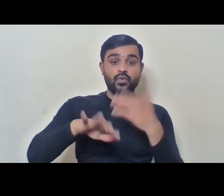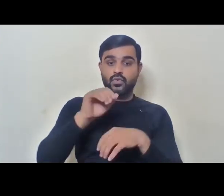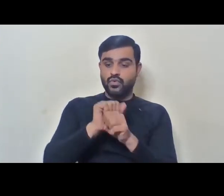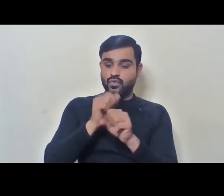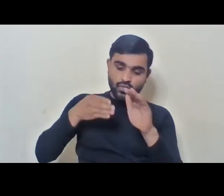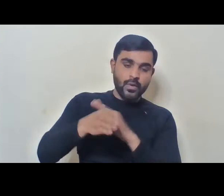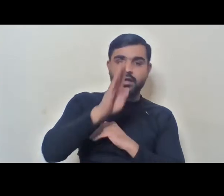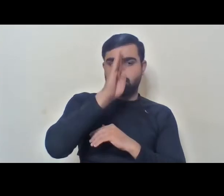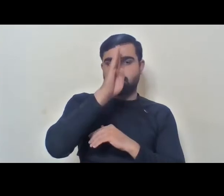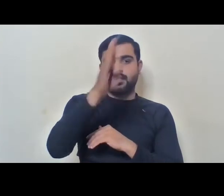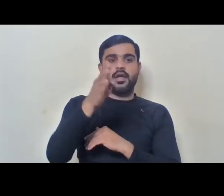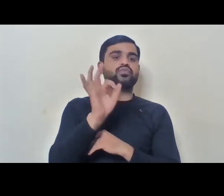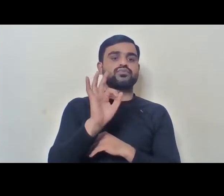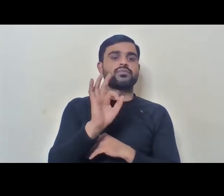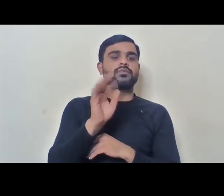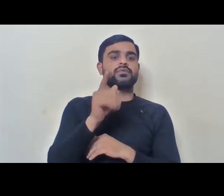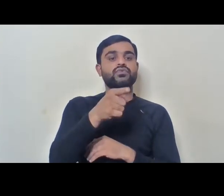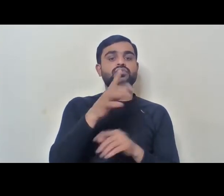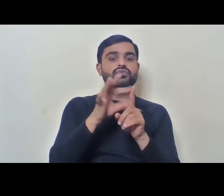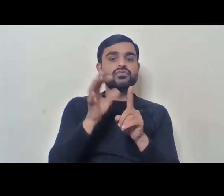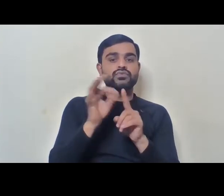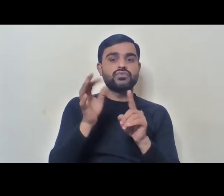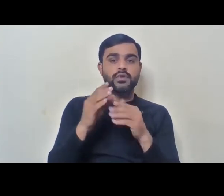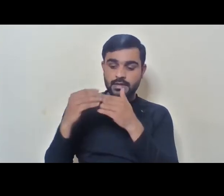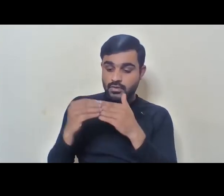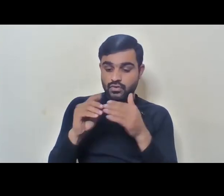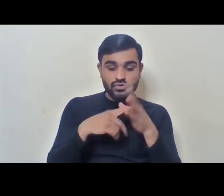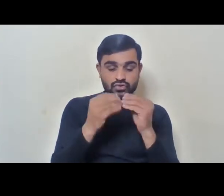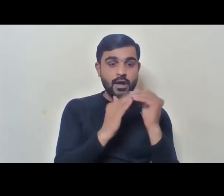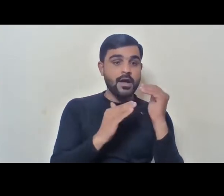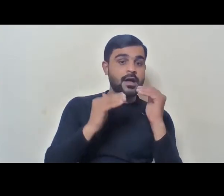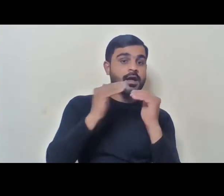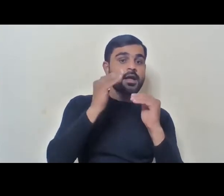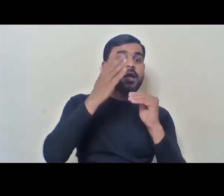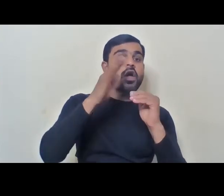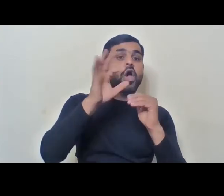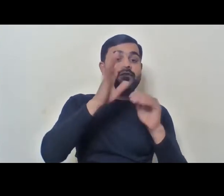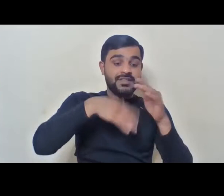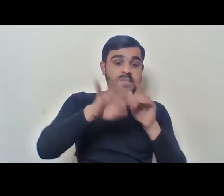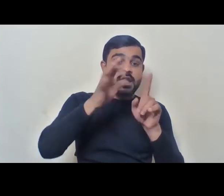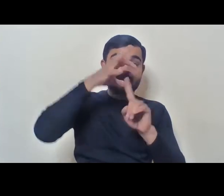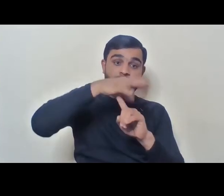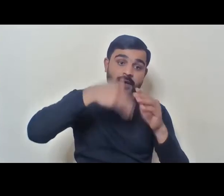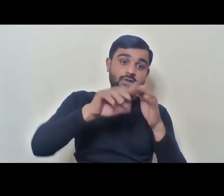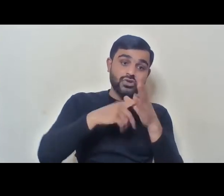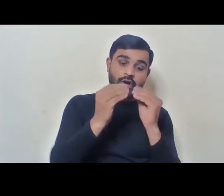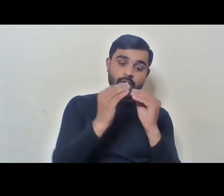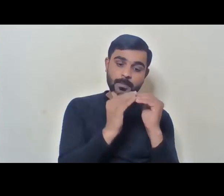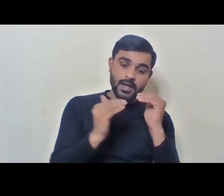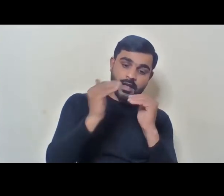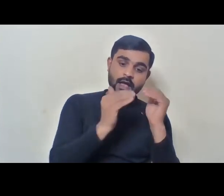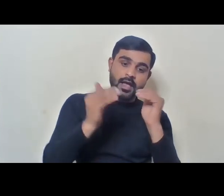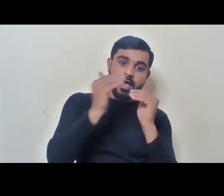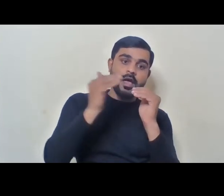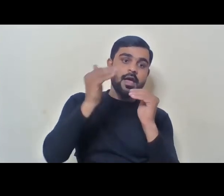directly. You can only get through promotions through internal, through the internal route. So, these are